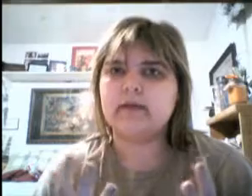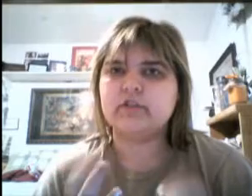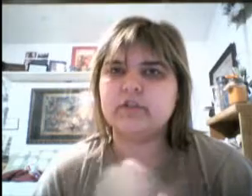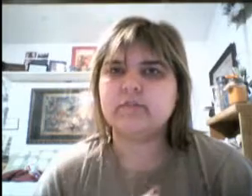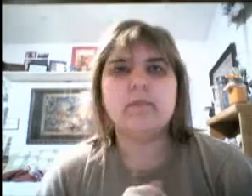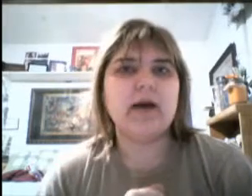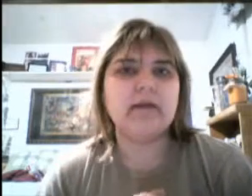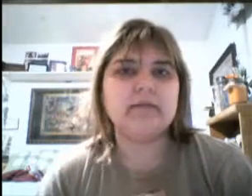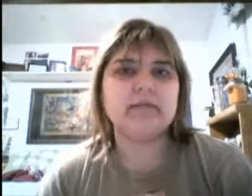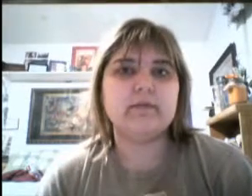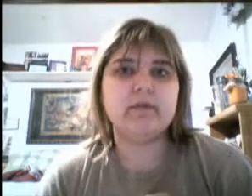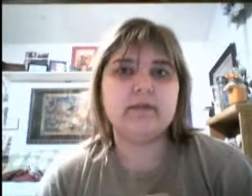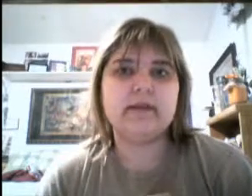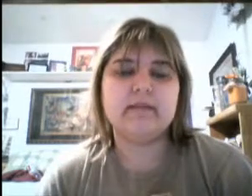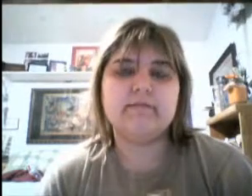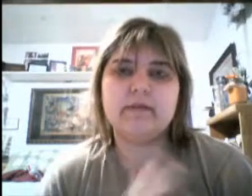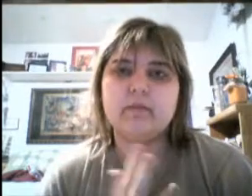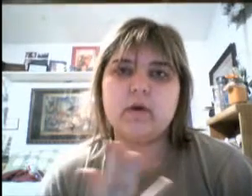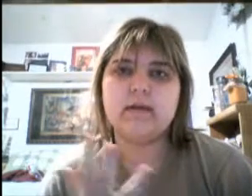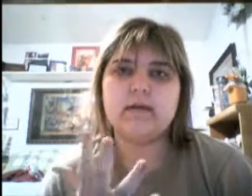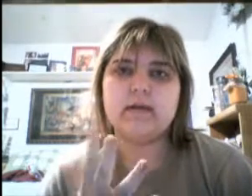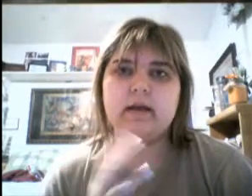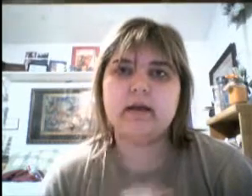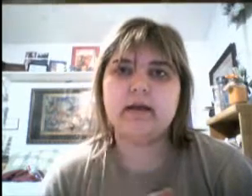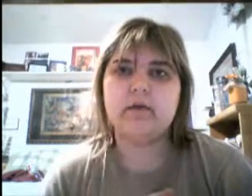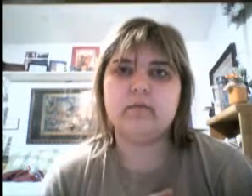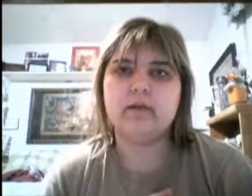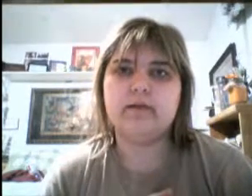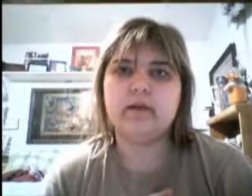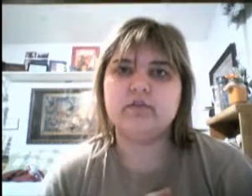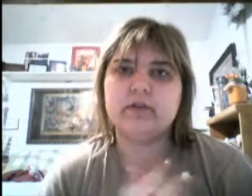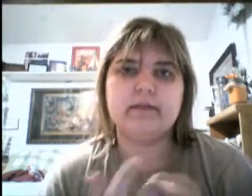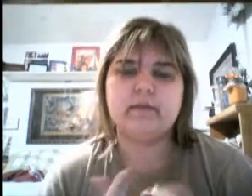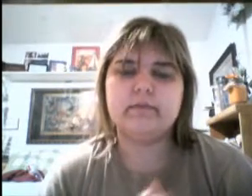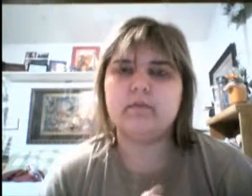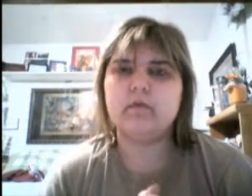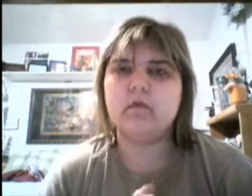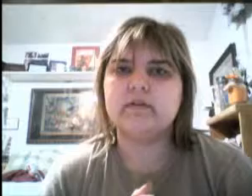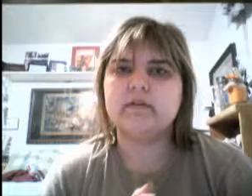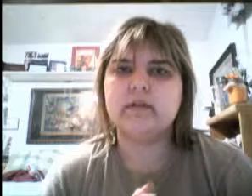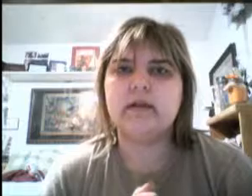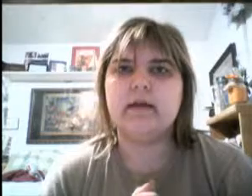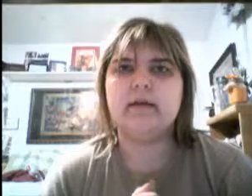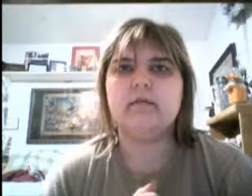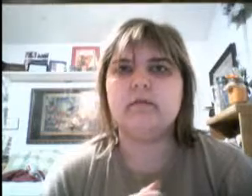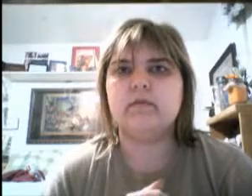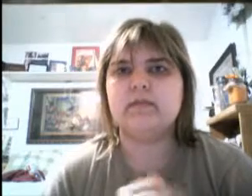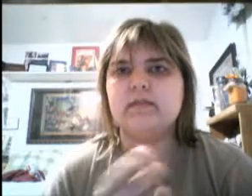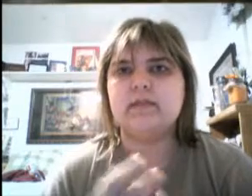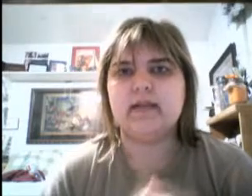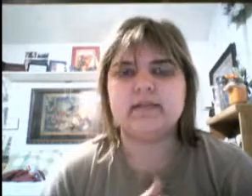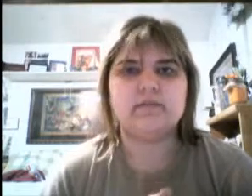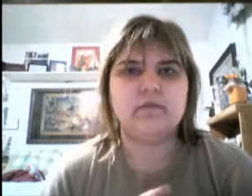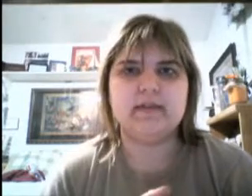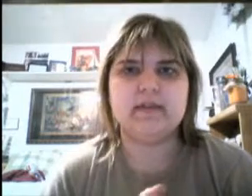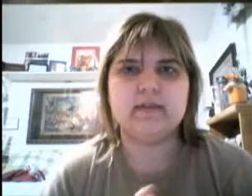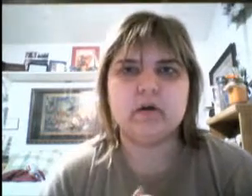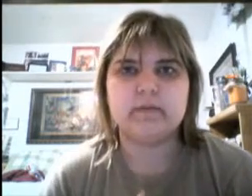-action. Pirates of the Caribbean, the fifth one with Johnny Depp, of course, was the next movie that they talked